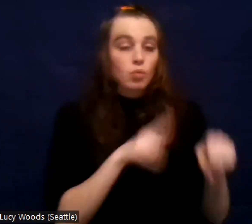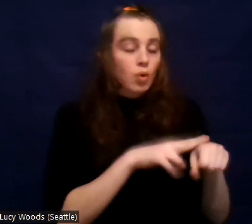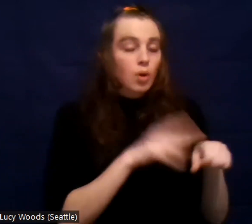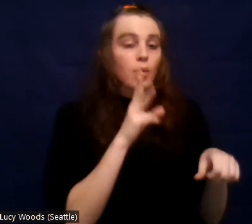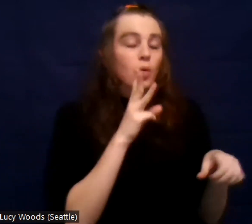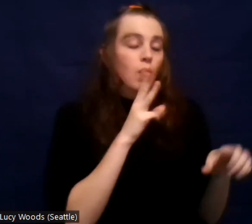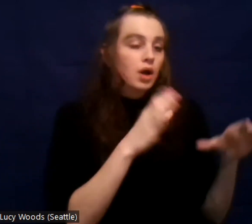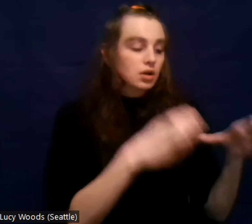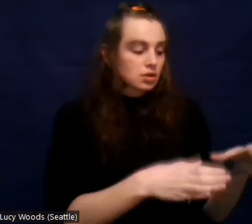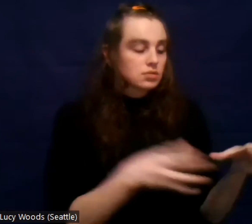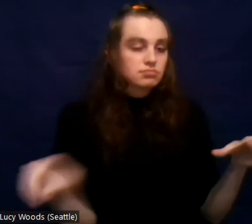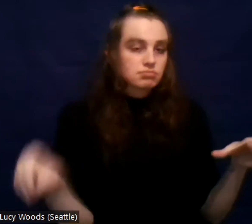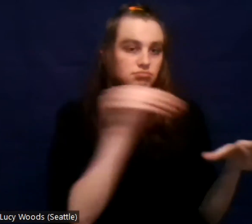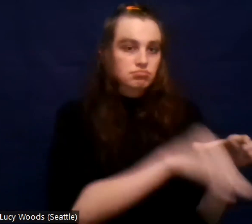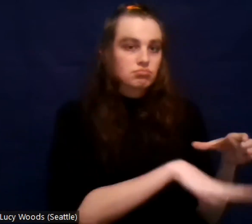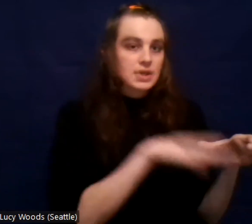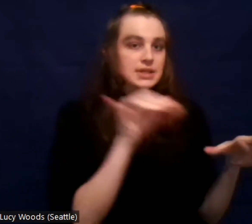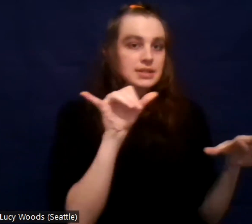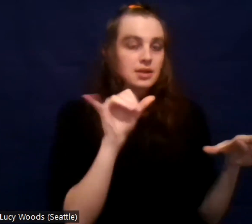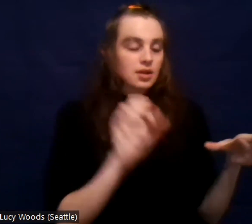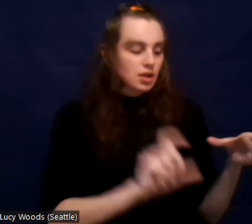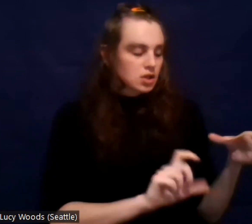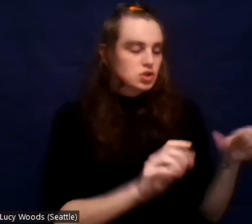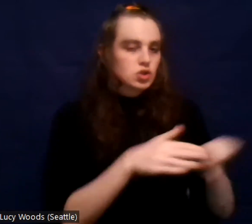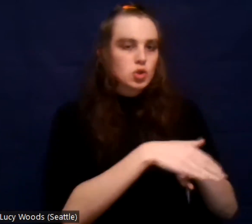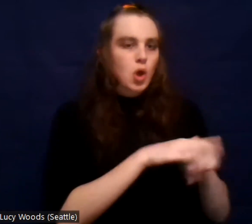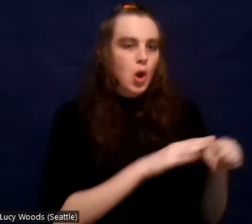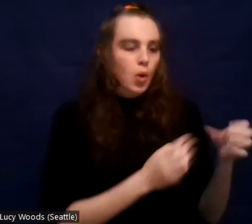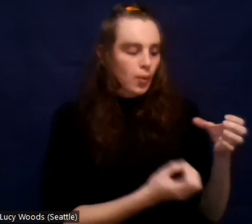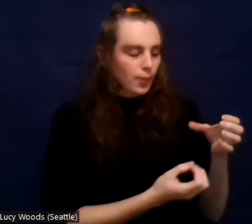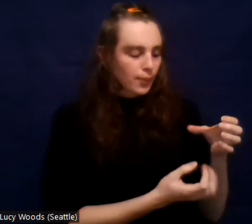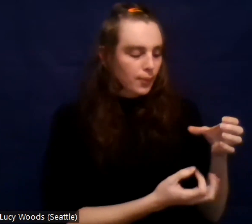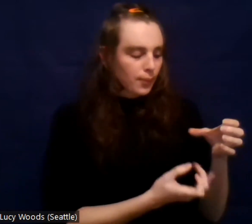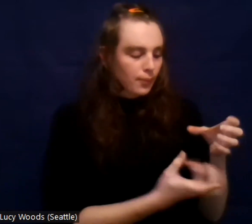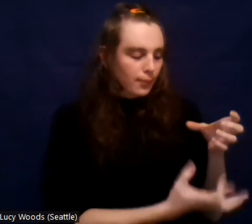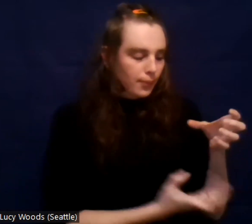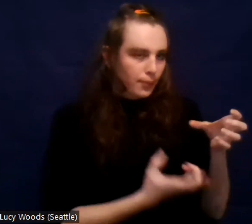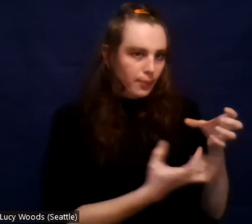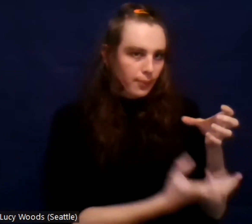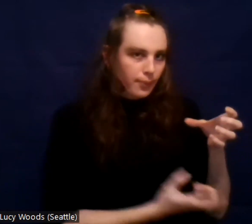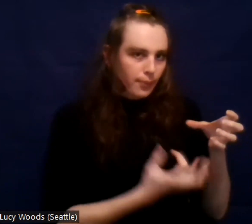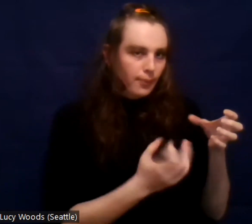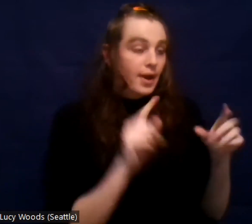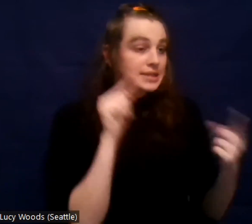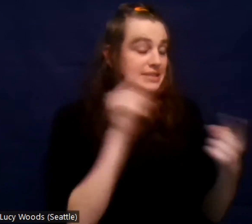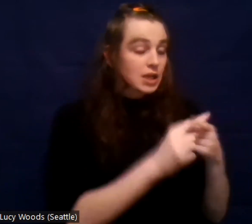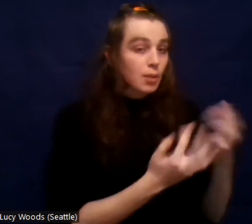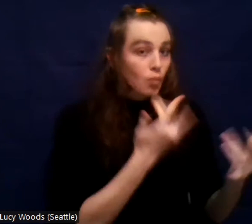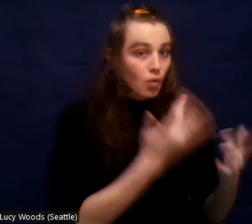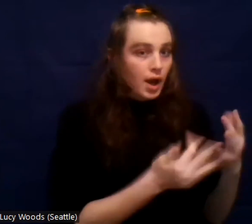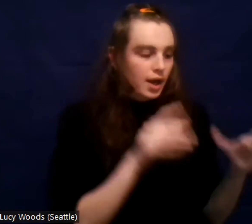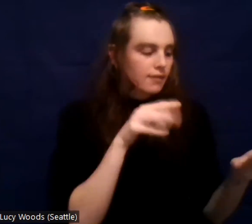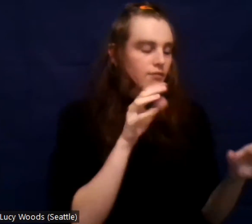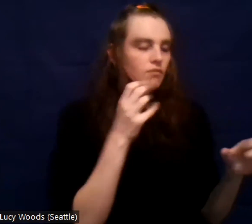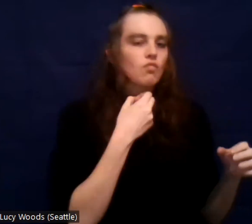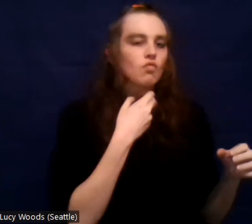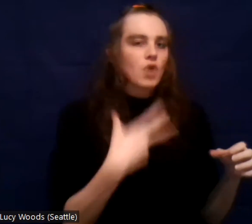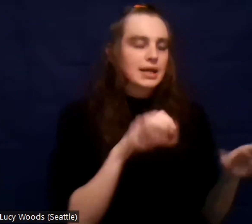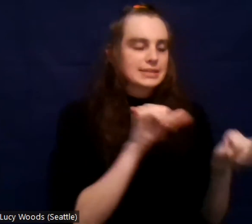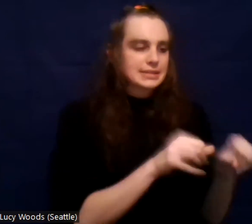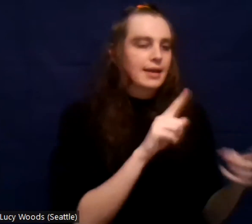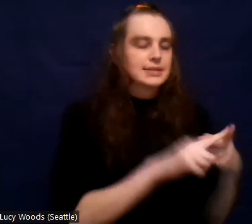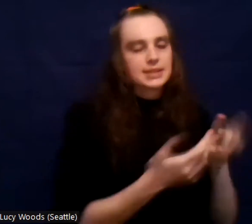was about four years old. I separated with his mom and, uh, I went into depression and I started drinking, uh,